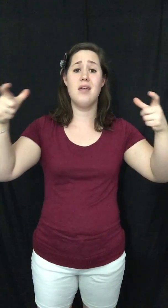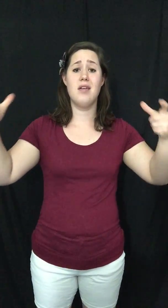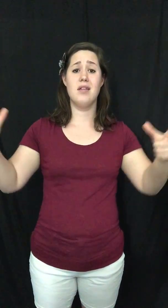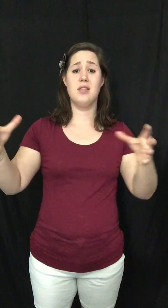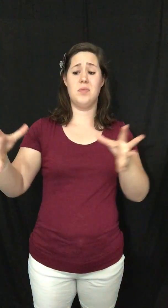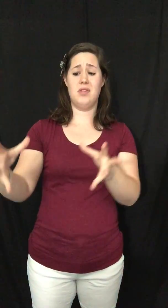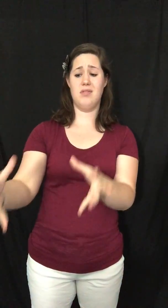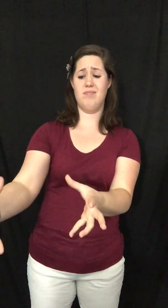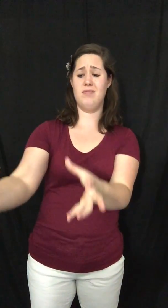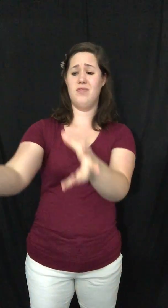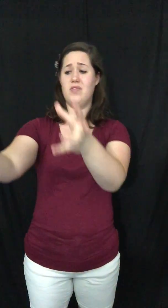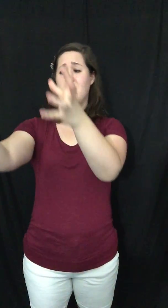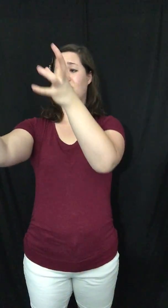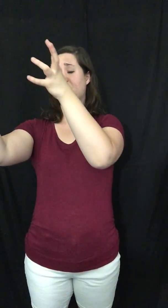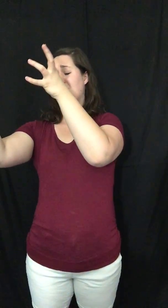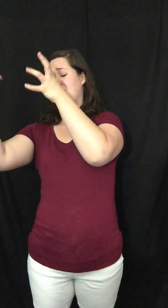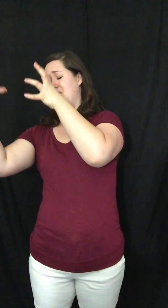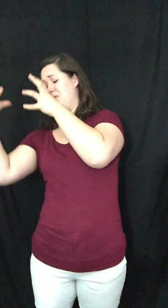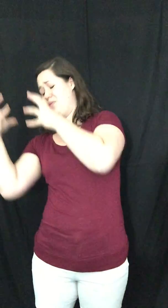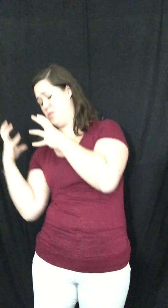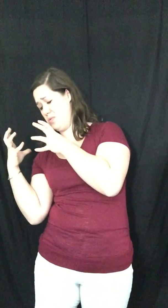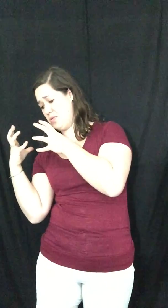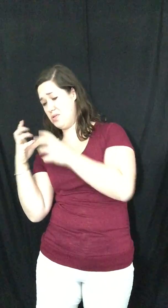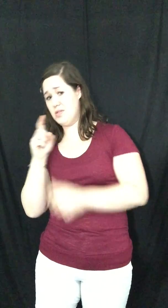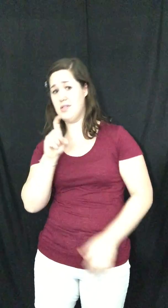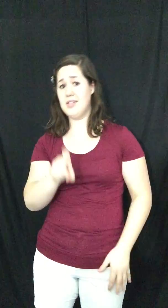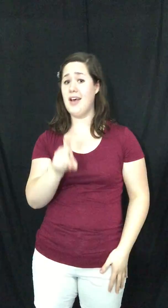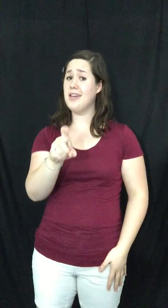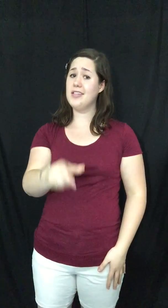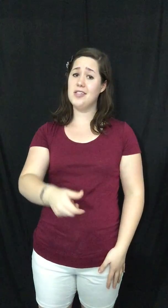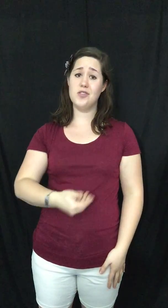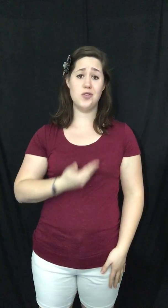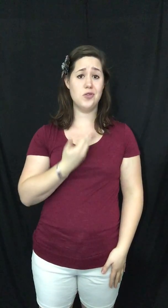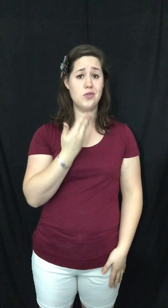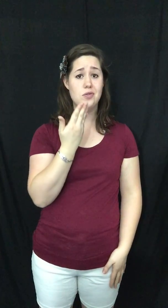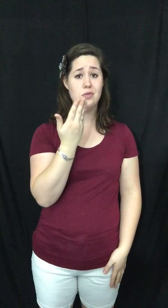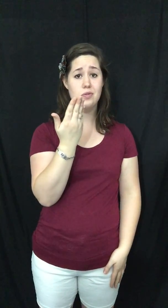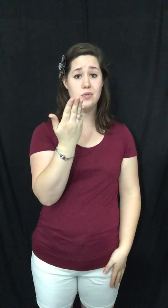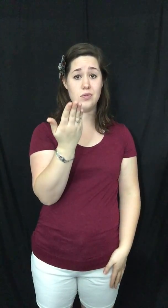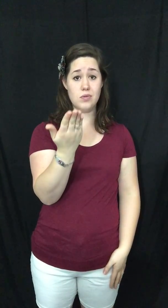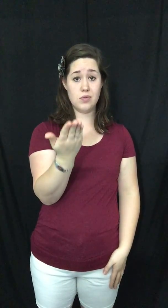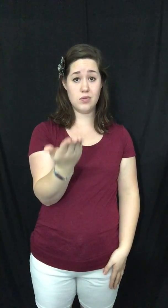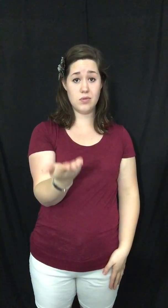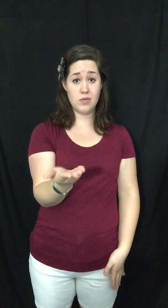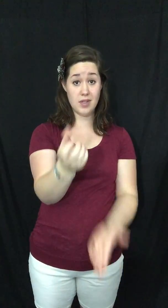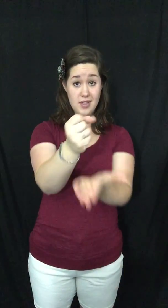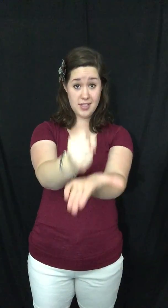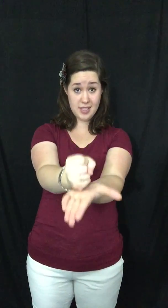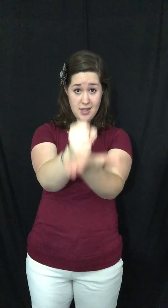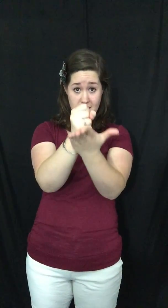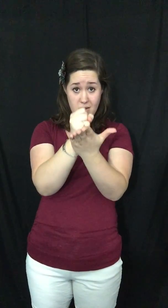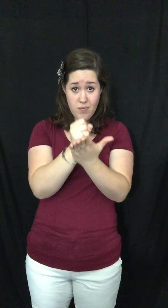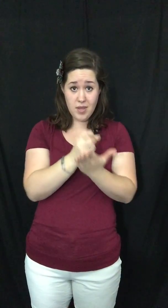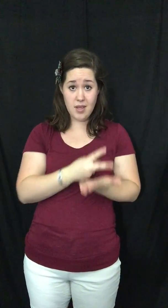that's been heavy on my shoulders I need you to lift me